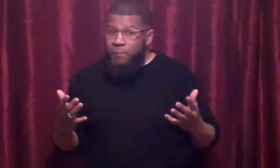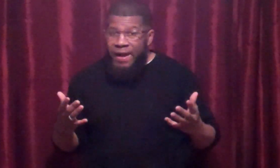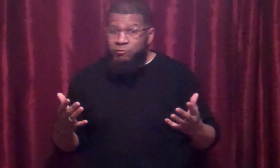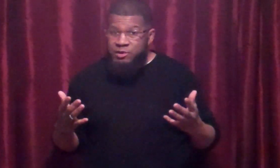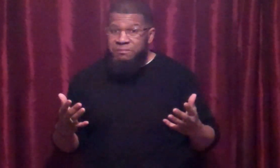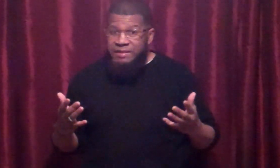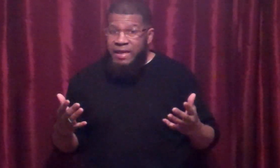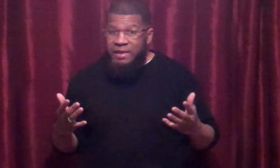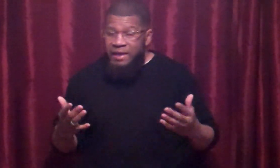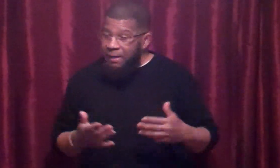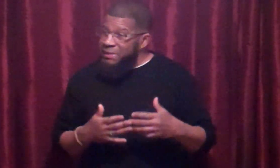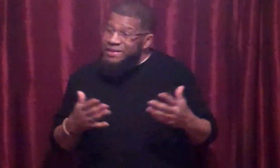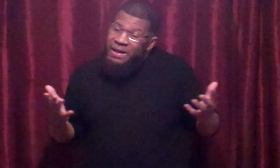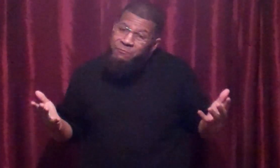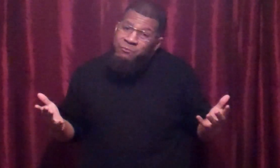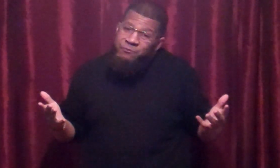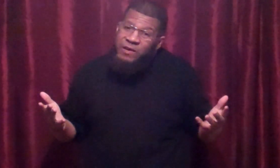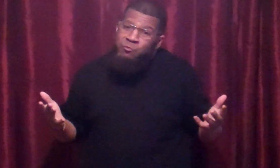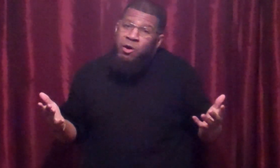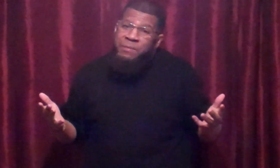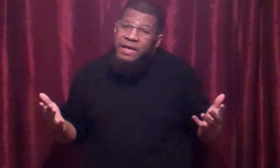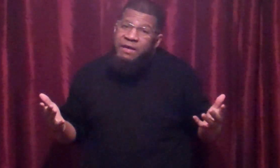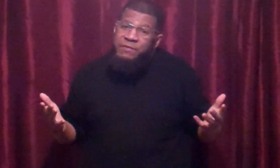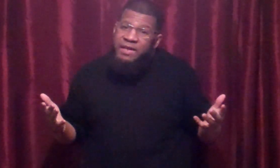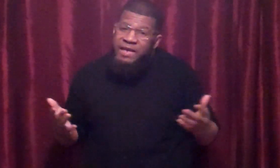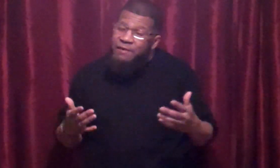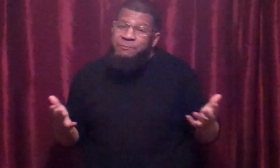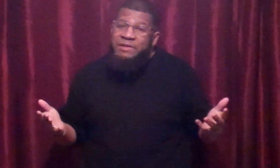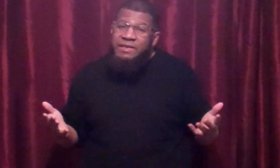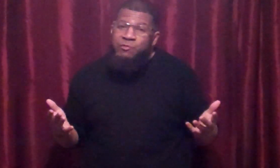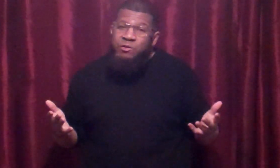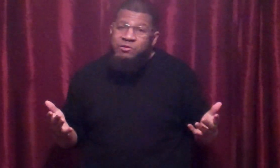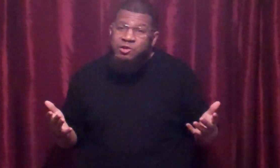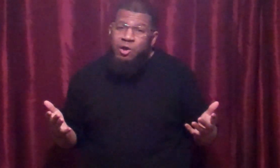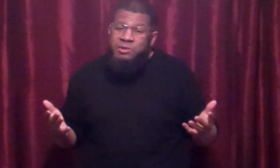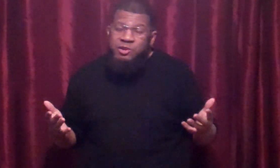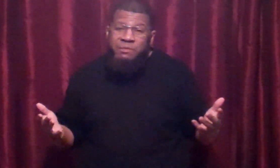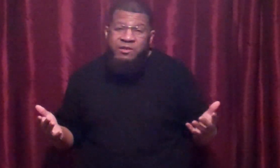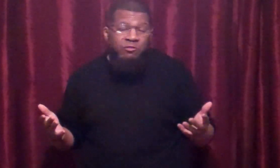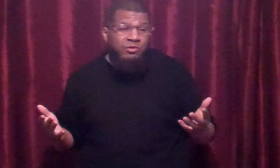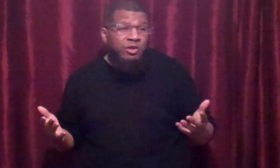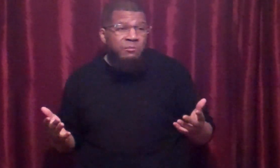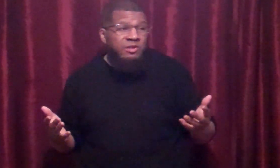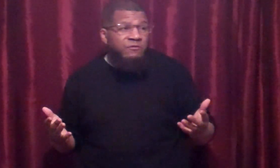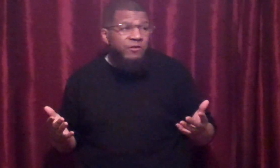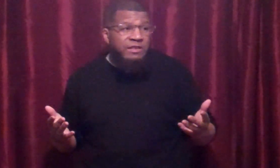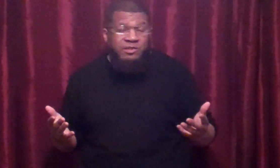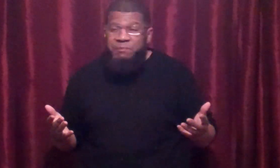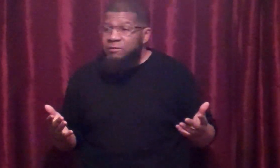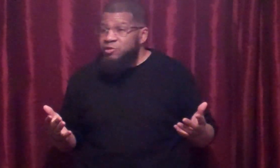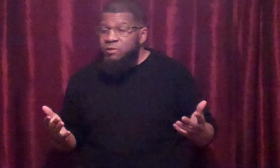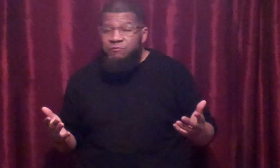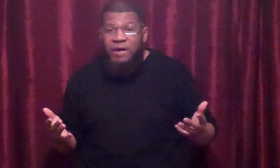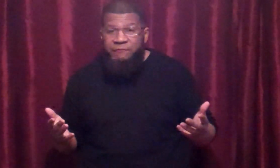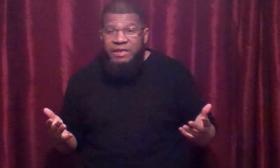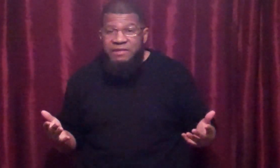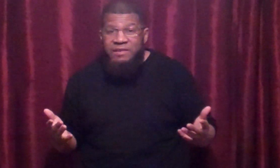battles in my day. I mean, I'm fairly well-behaved today, haven't been any real skirmishes, bare-knuckle skirmishes for at least about 25 years,